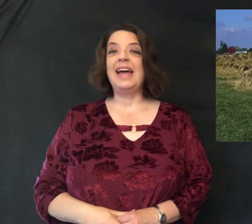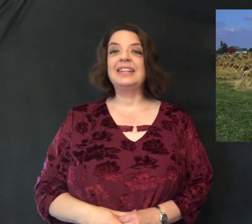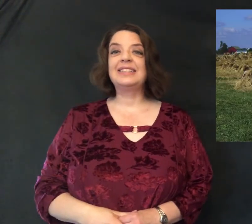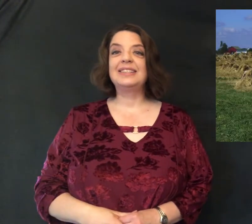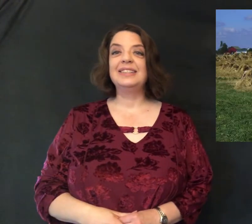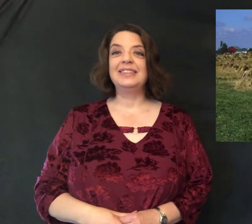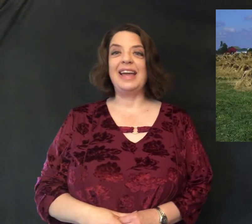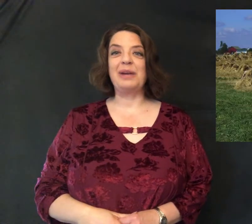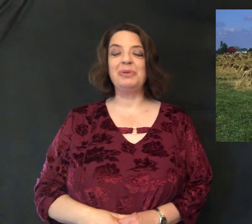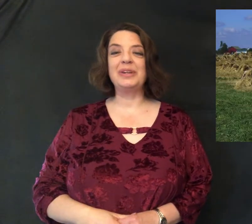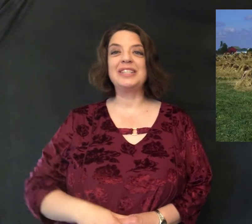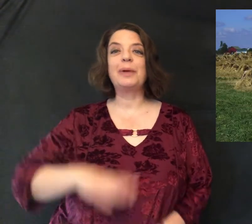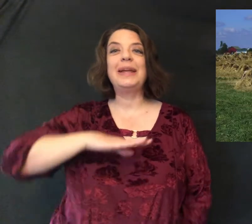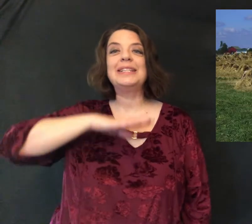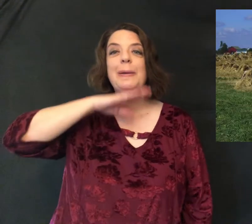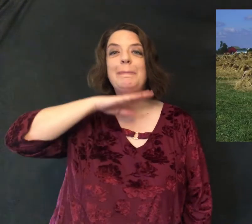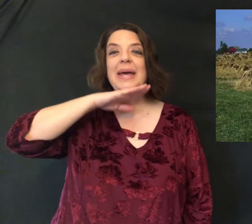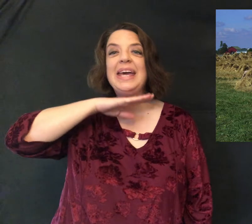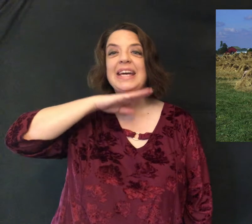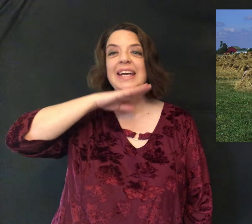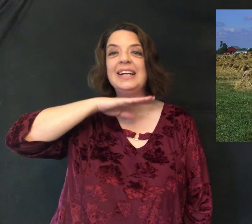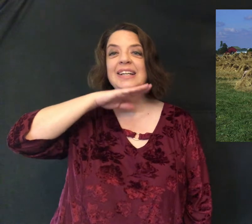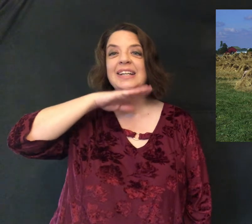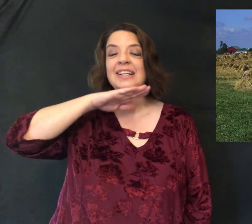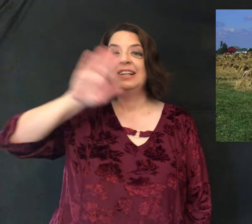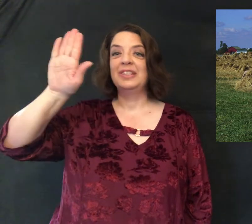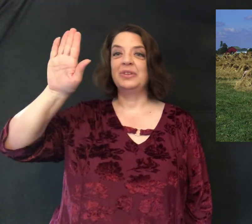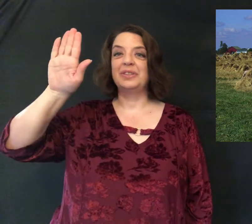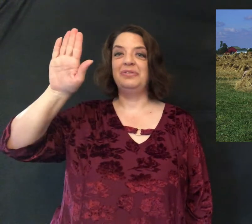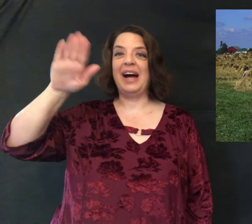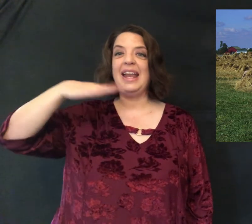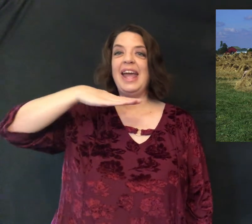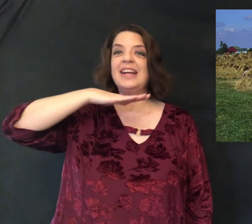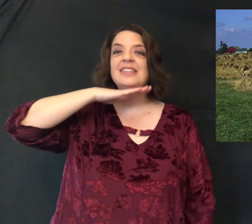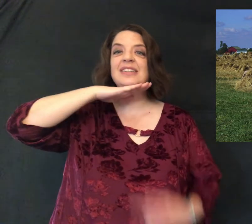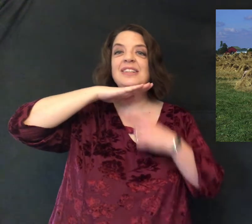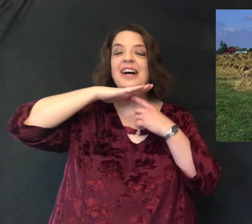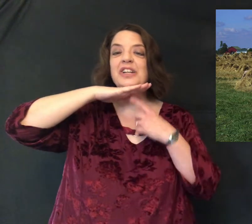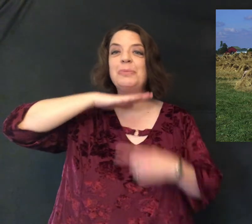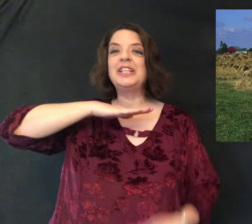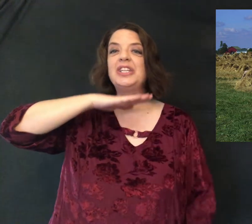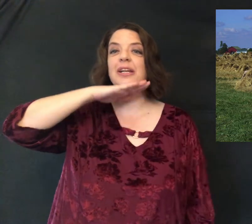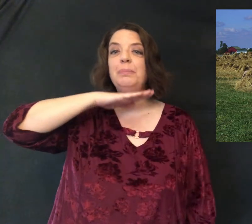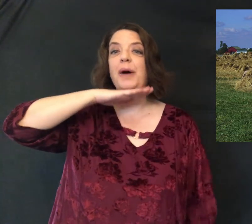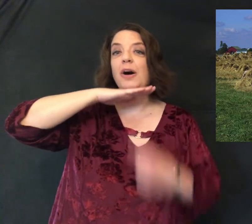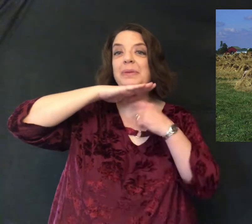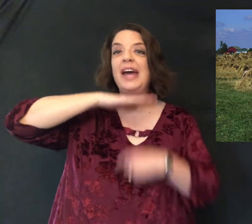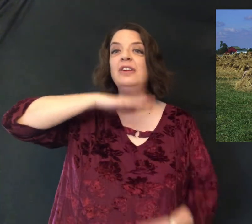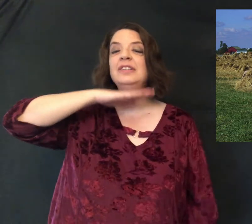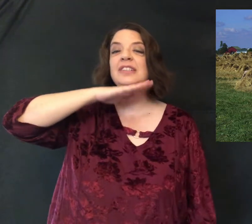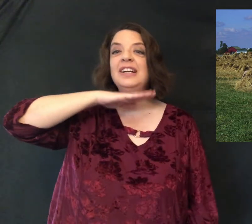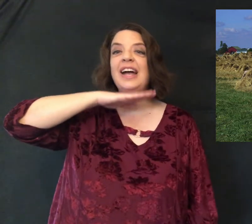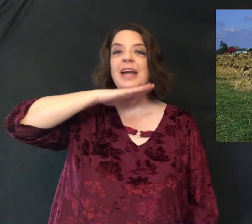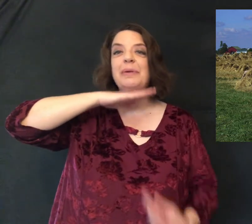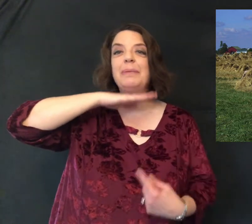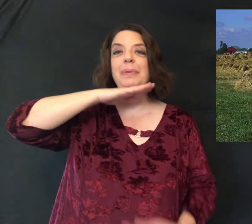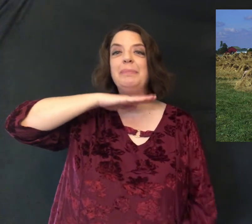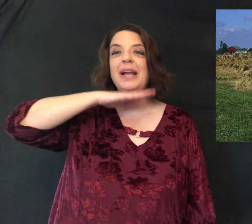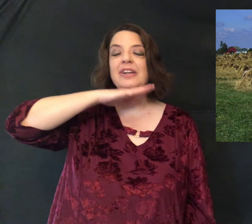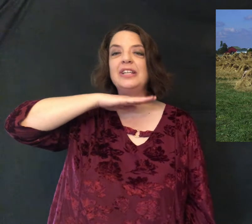next animal we're going to talk about is pig so it's a flat hand under my chin palm down and I'm going to bump it underneath